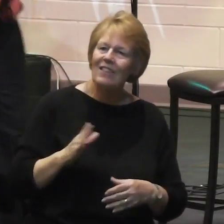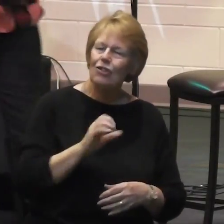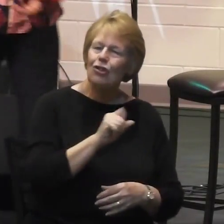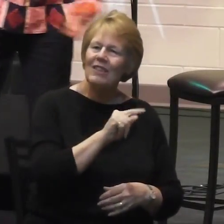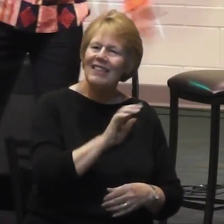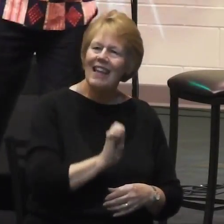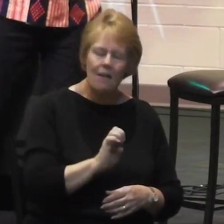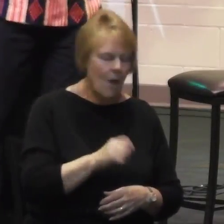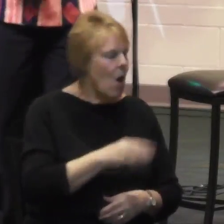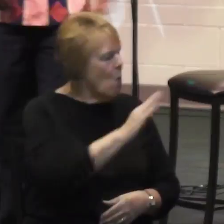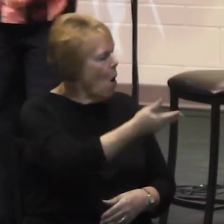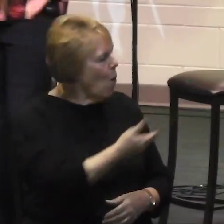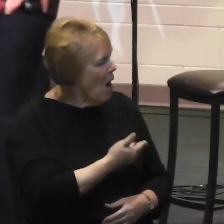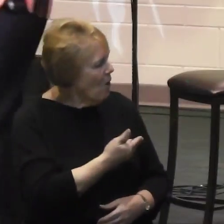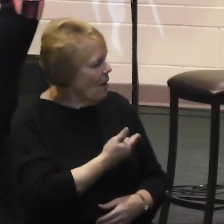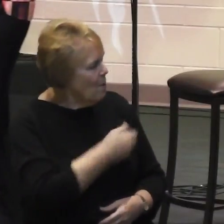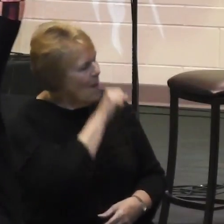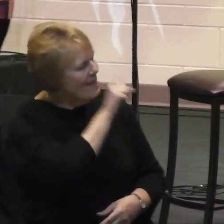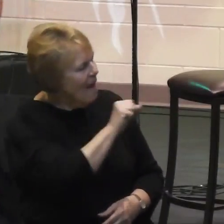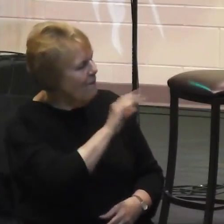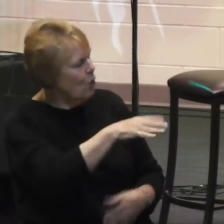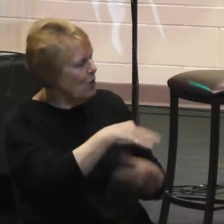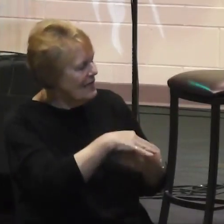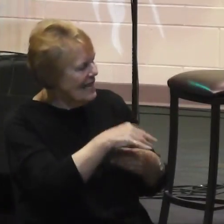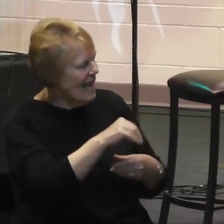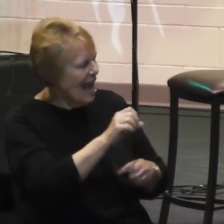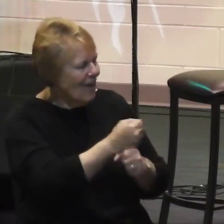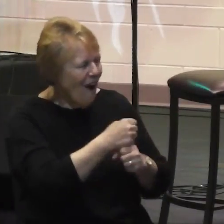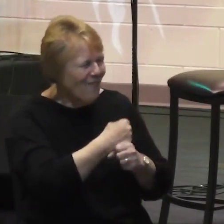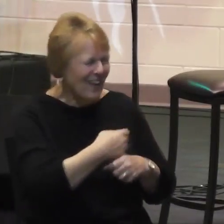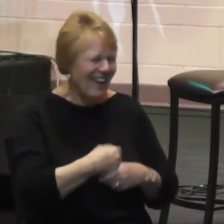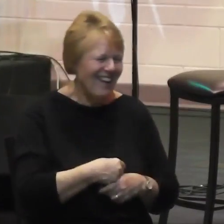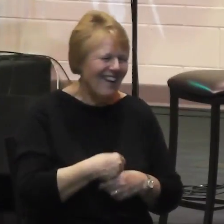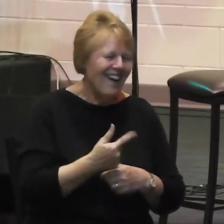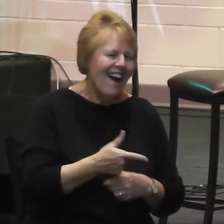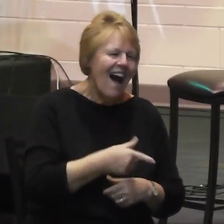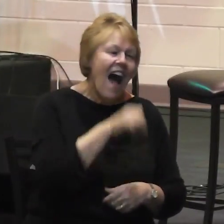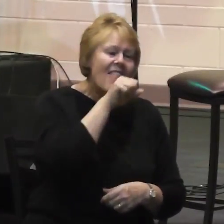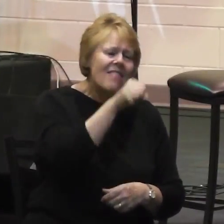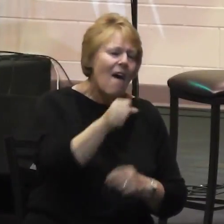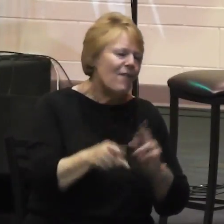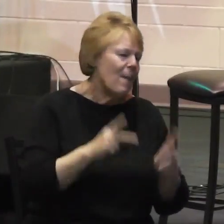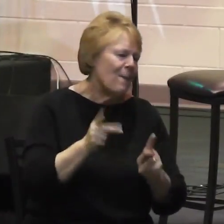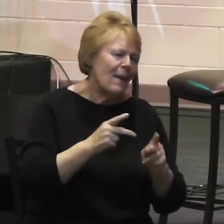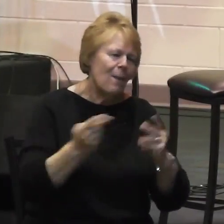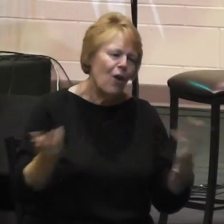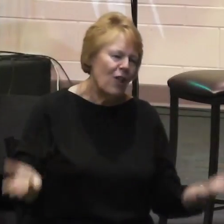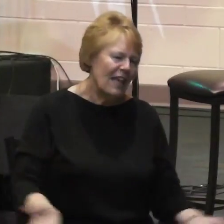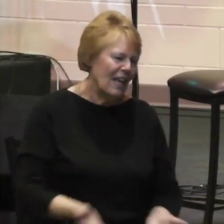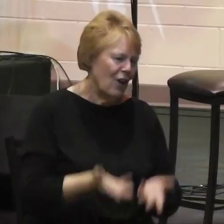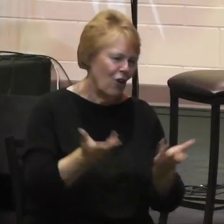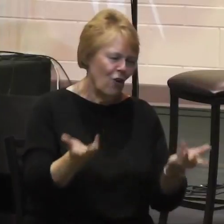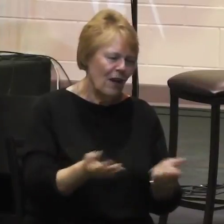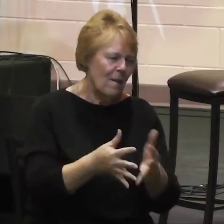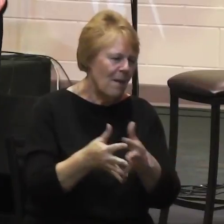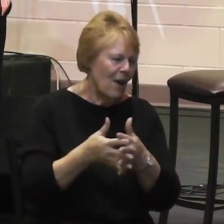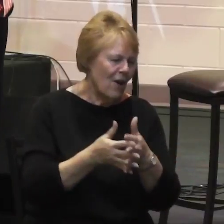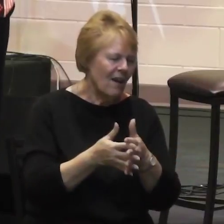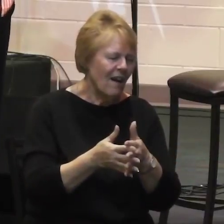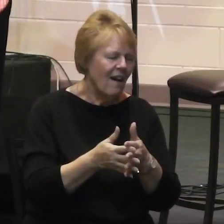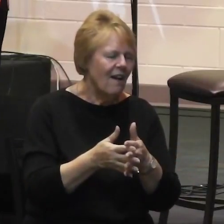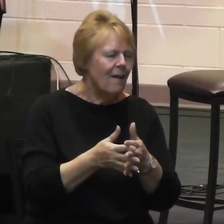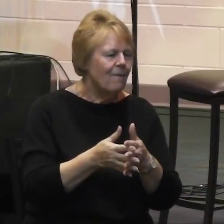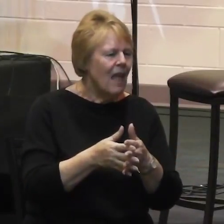love Kenyan tea and coffee, so you can come in. I love the people here. And I'm sure if we think about different